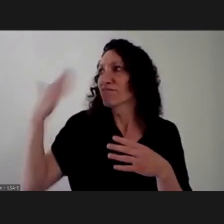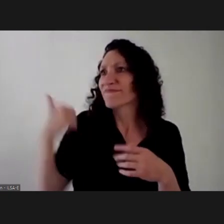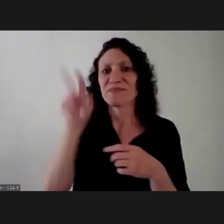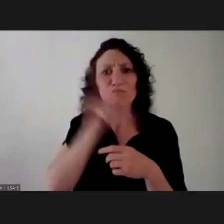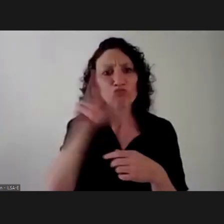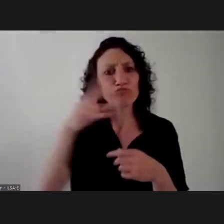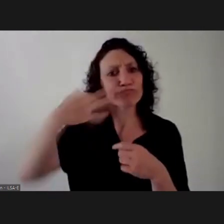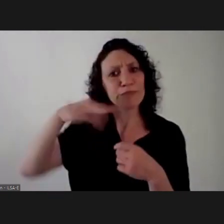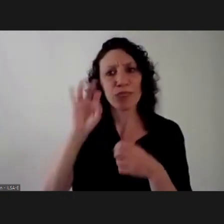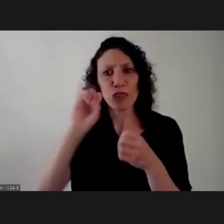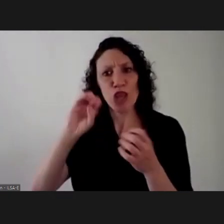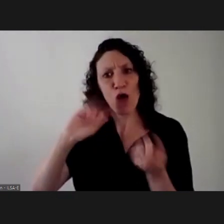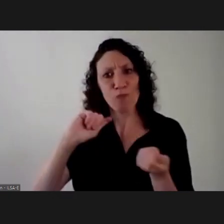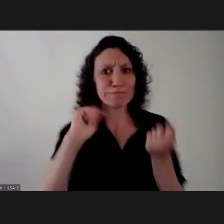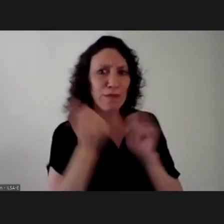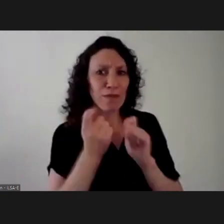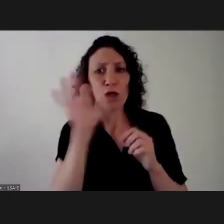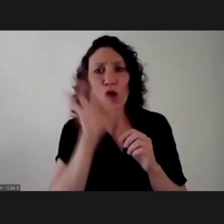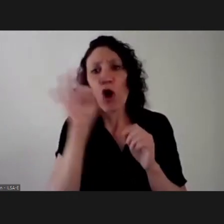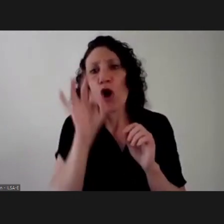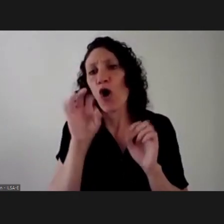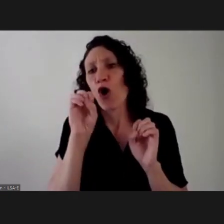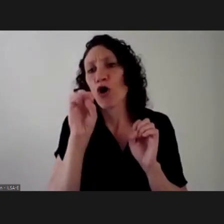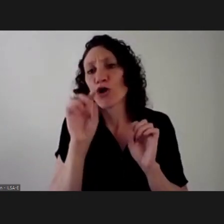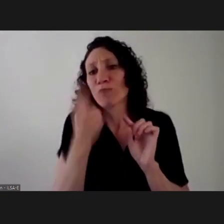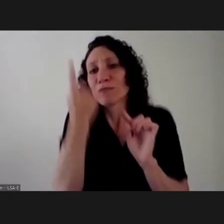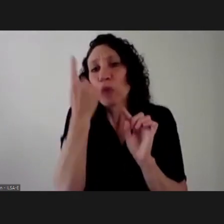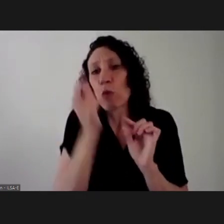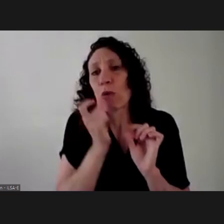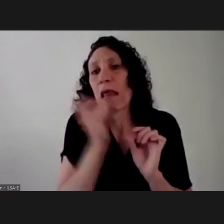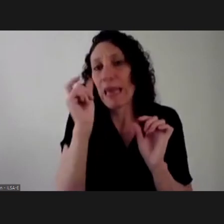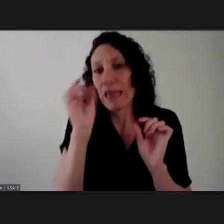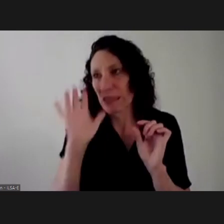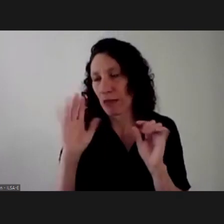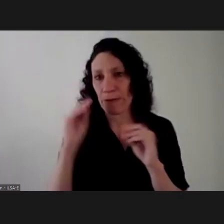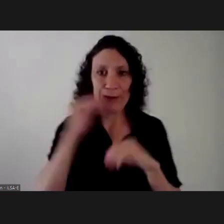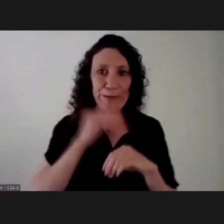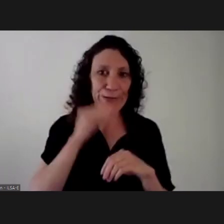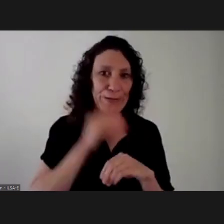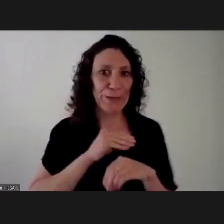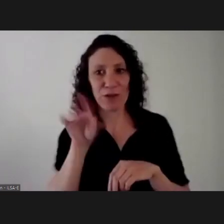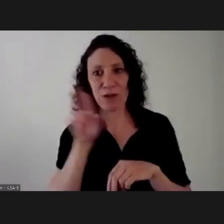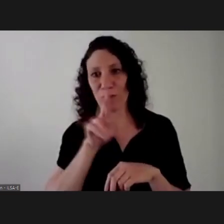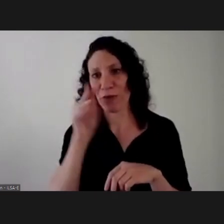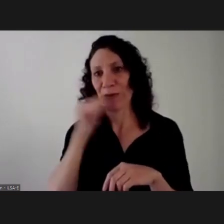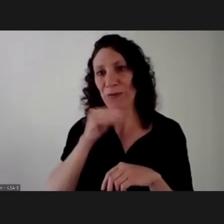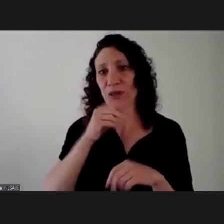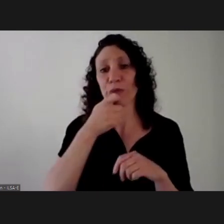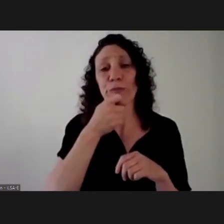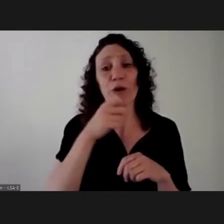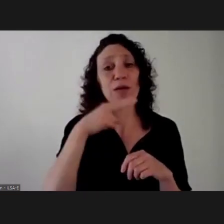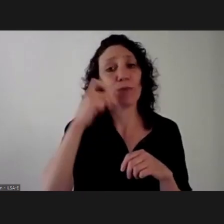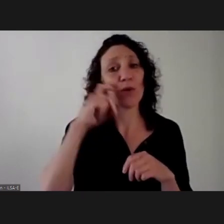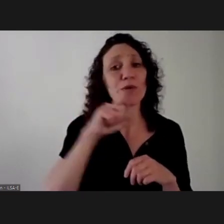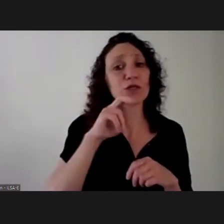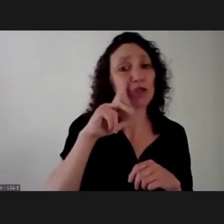by signing with a nickname or initials in specialized journals, such